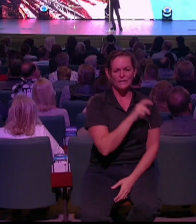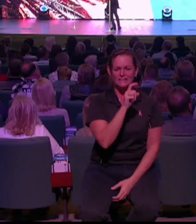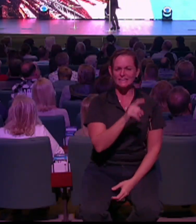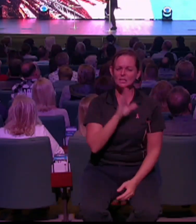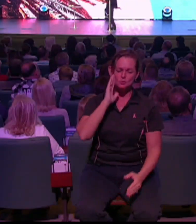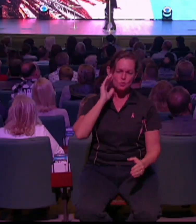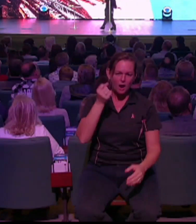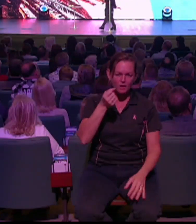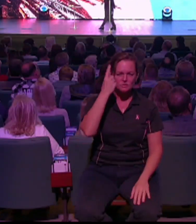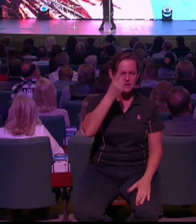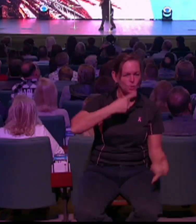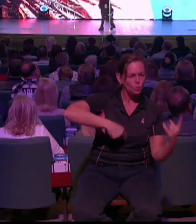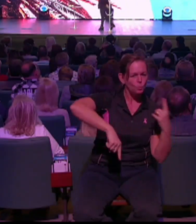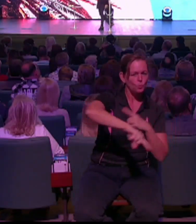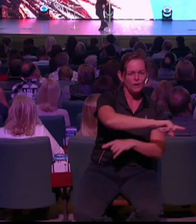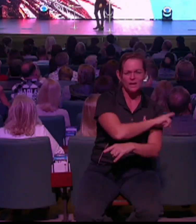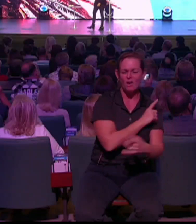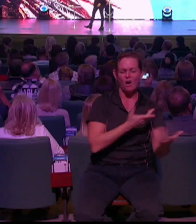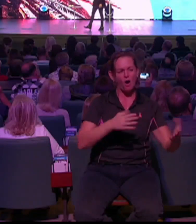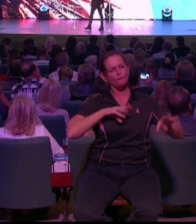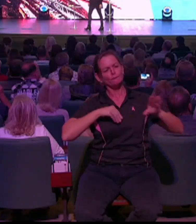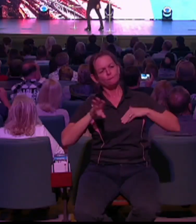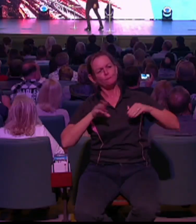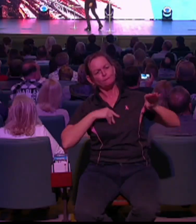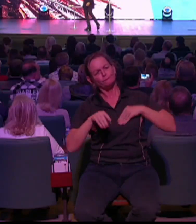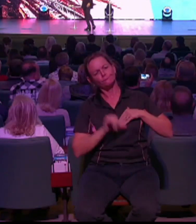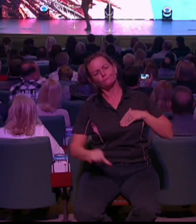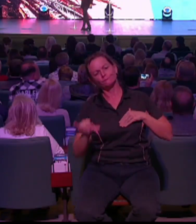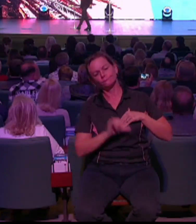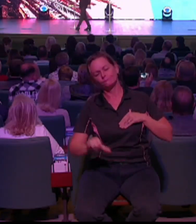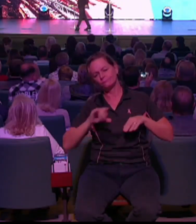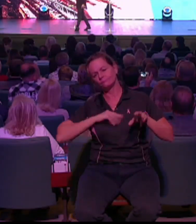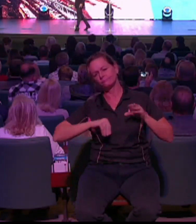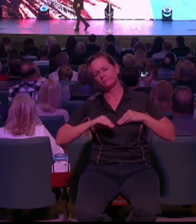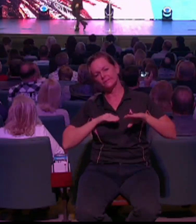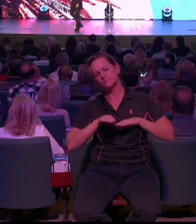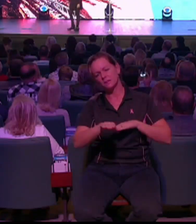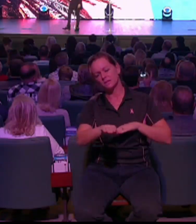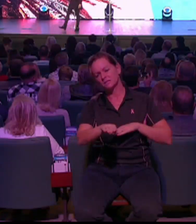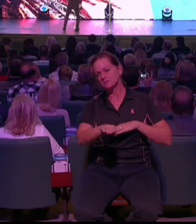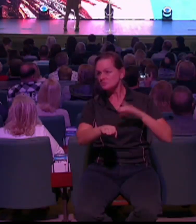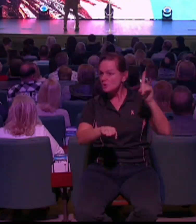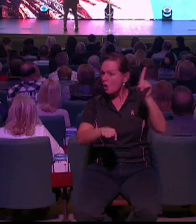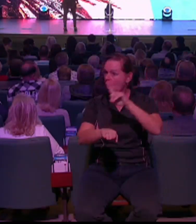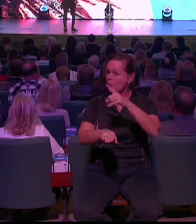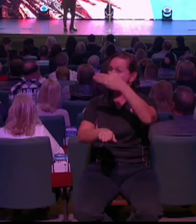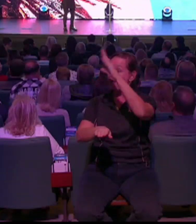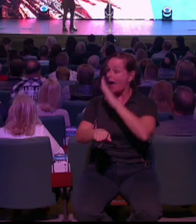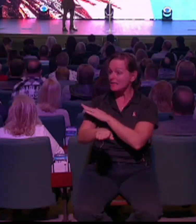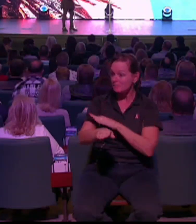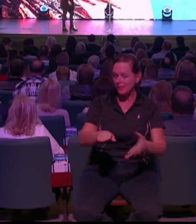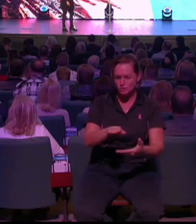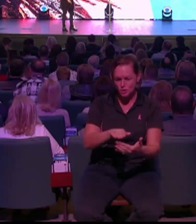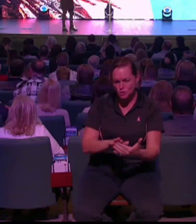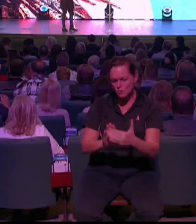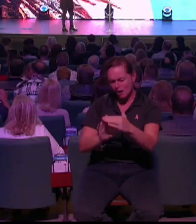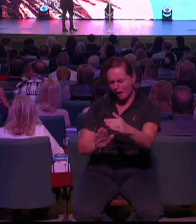too easily pleased. If this is going to be your best year ever, I cannot afford for you to be far too